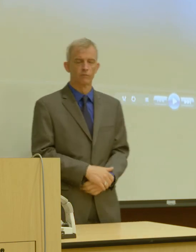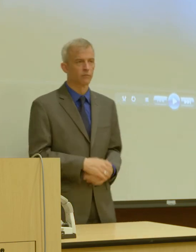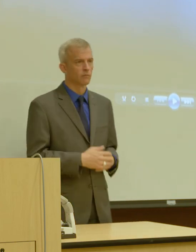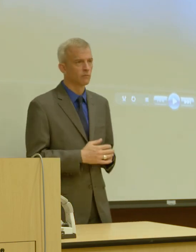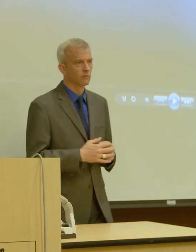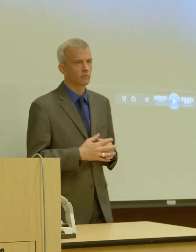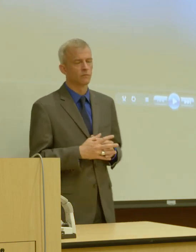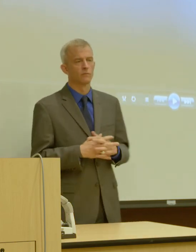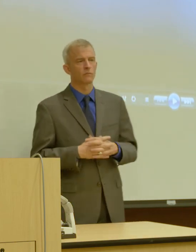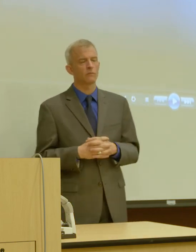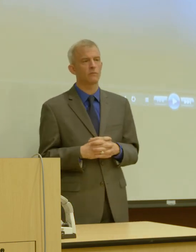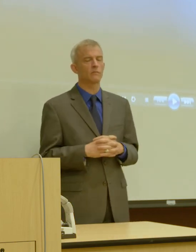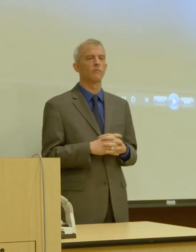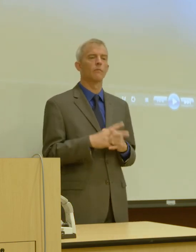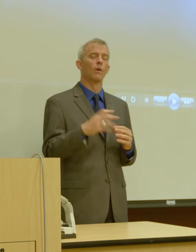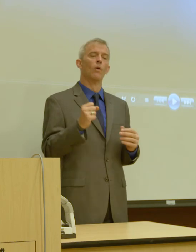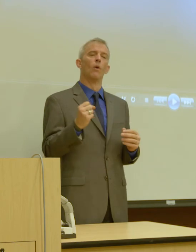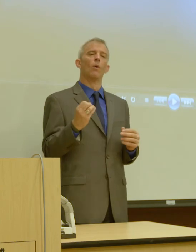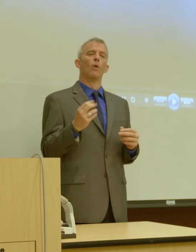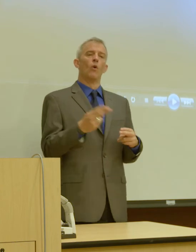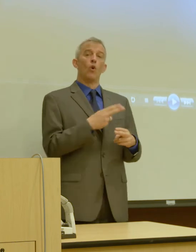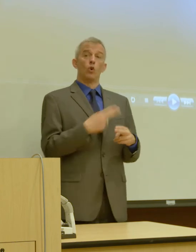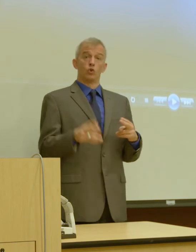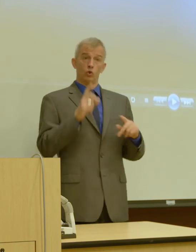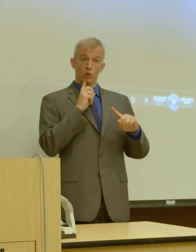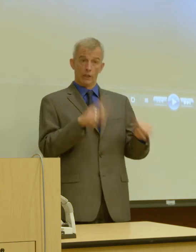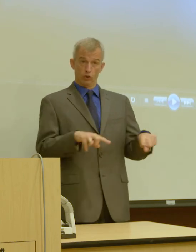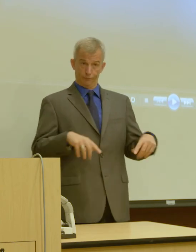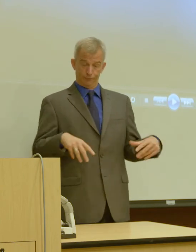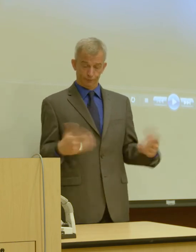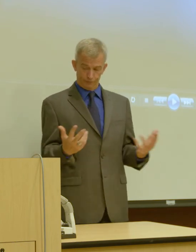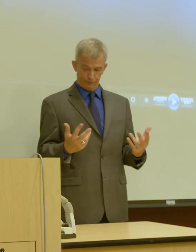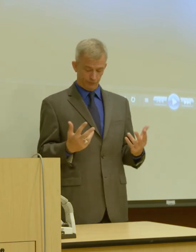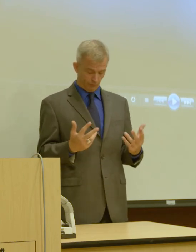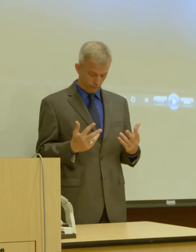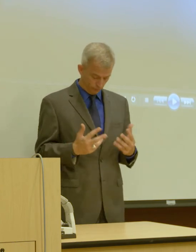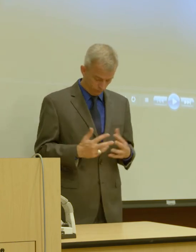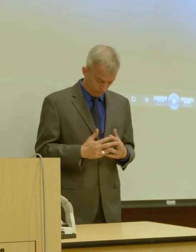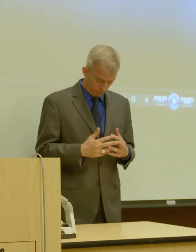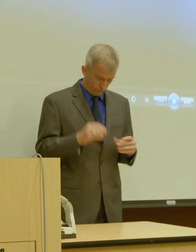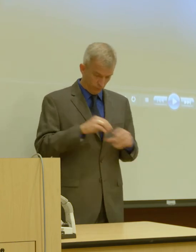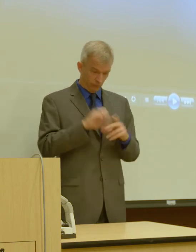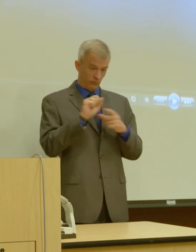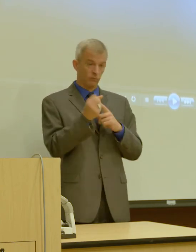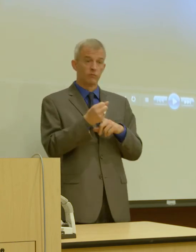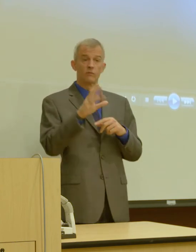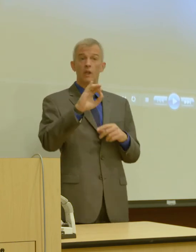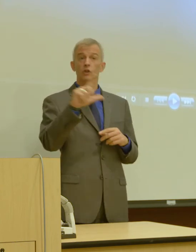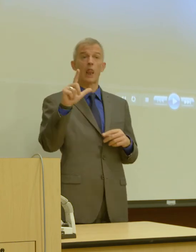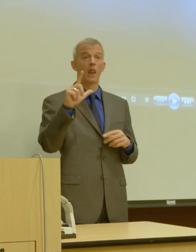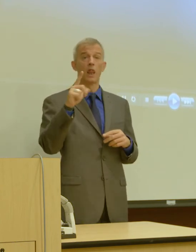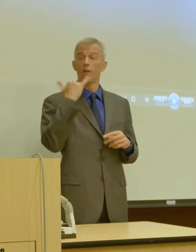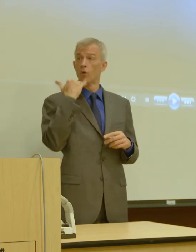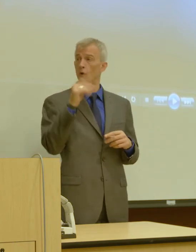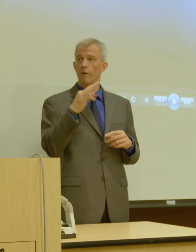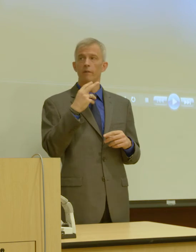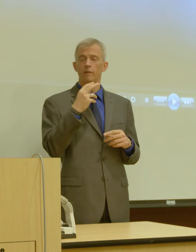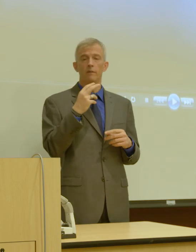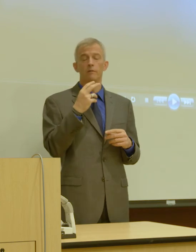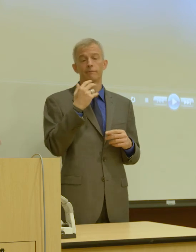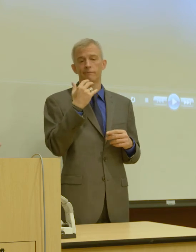So the, the short answer is, is, uh, all of our, if our communications in the case of cellular, whether it's a voice call or a text,